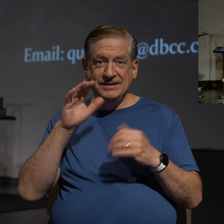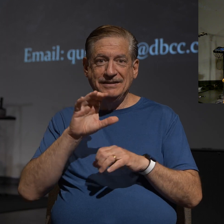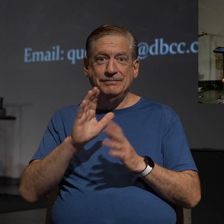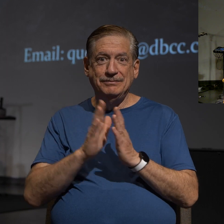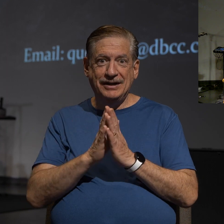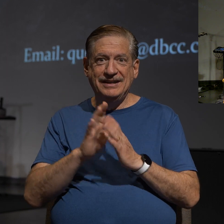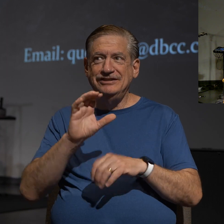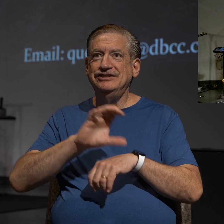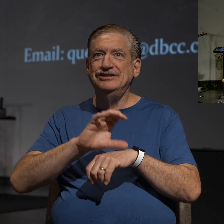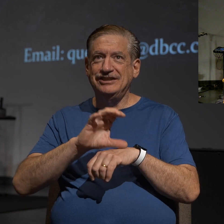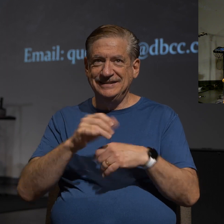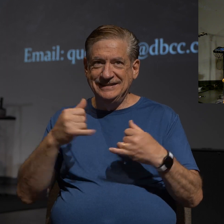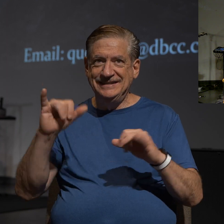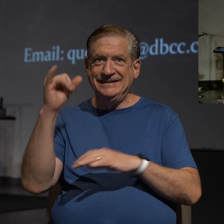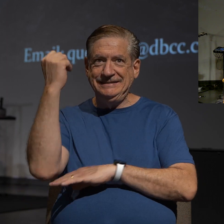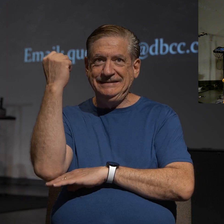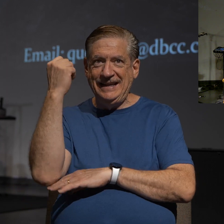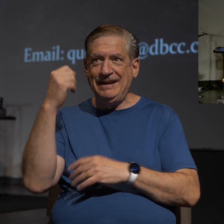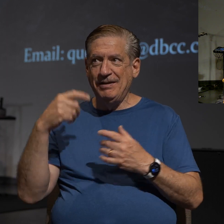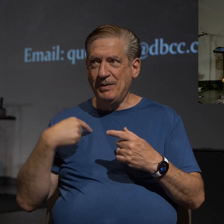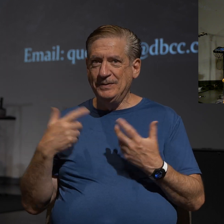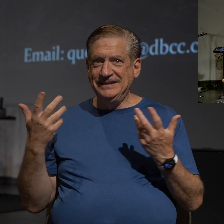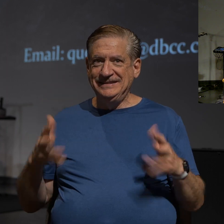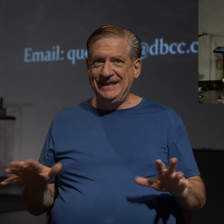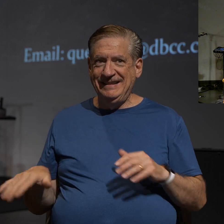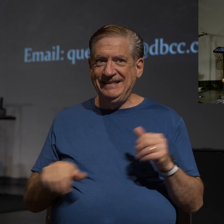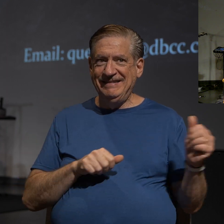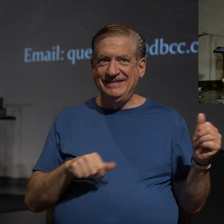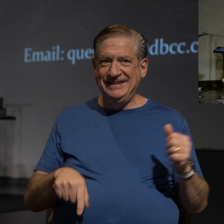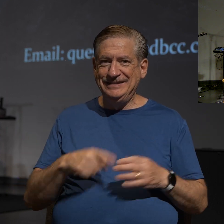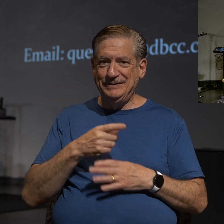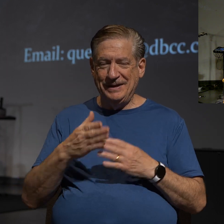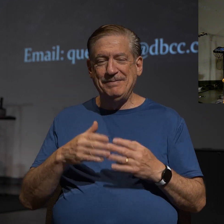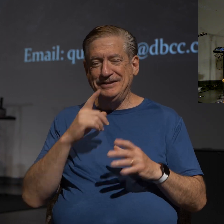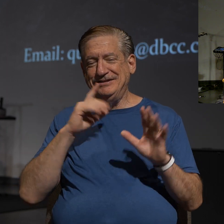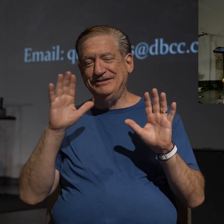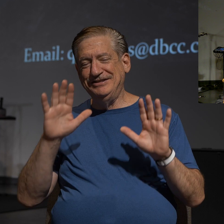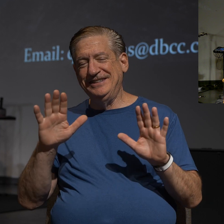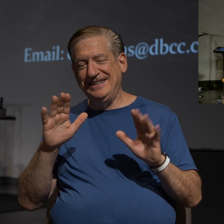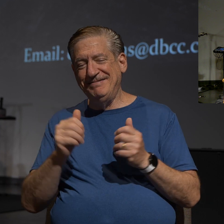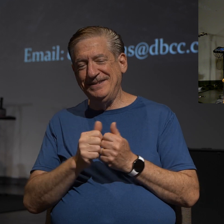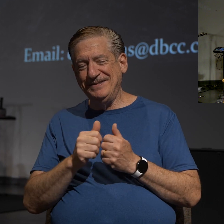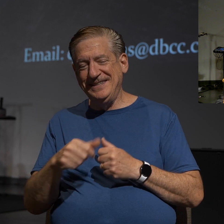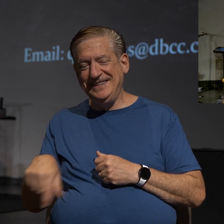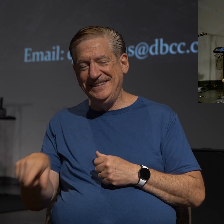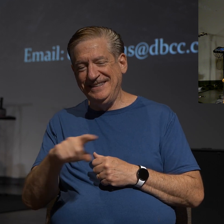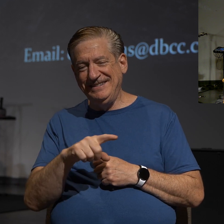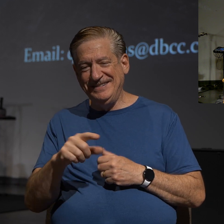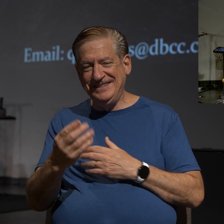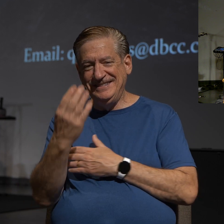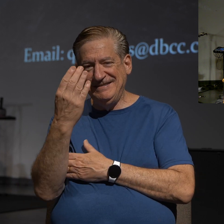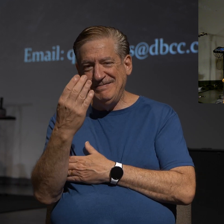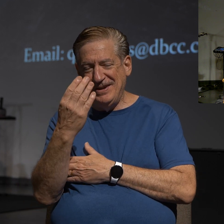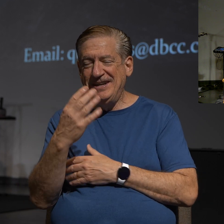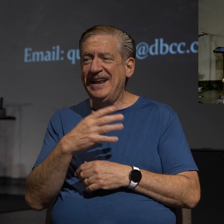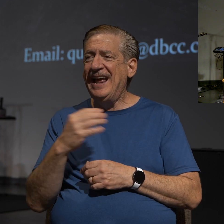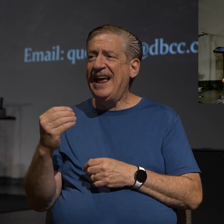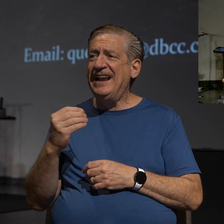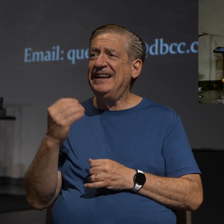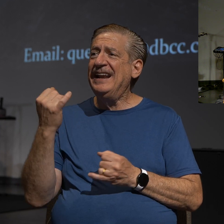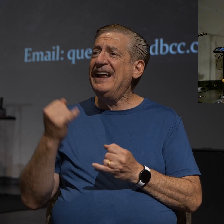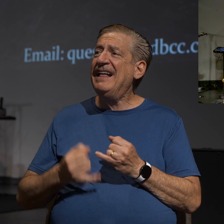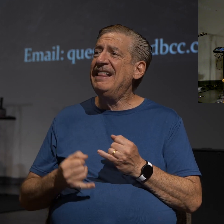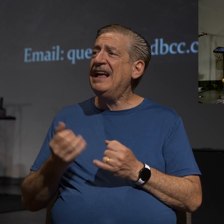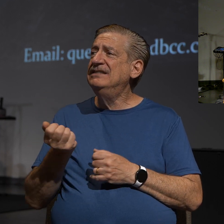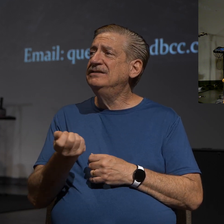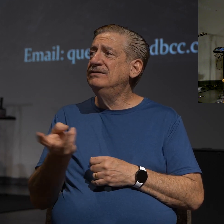leading this weekend. But really, it's great to be with you this morning. And in the last